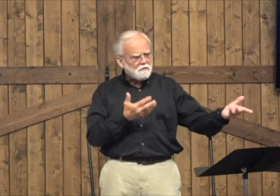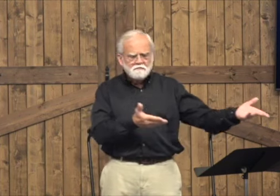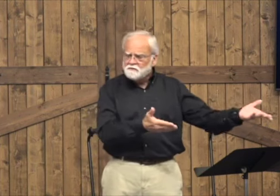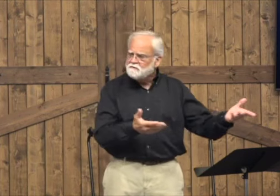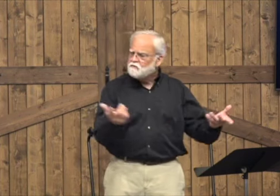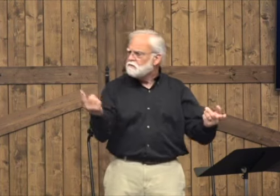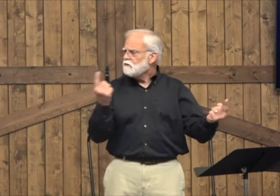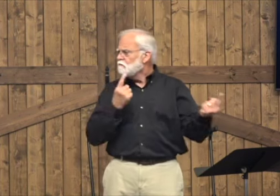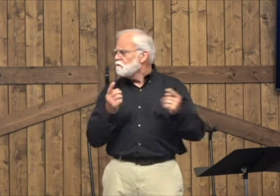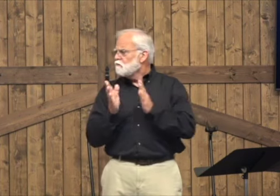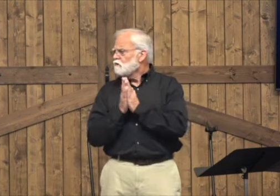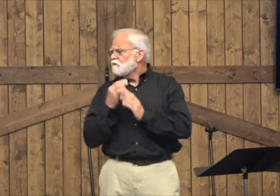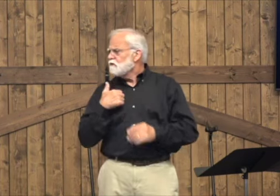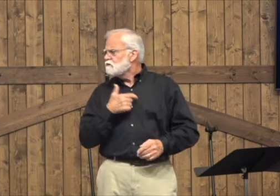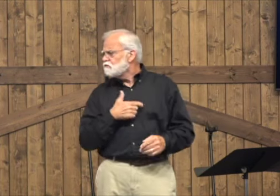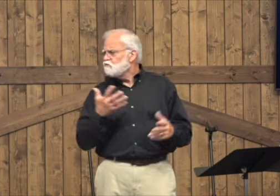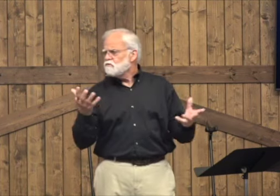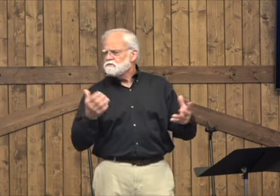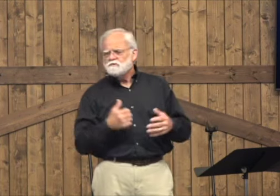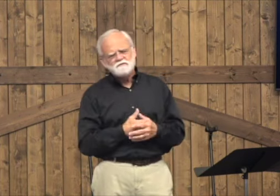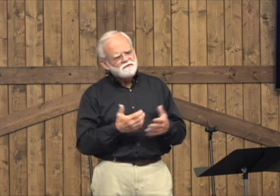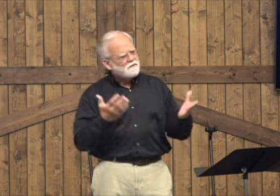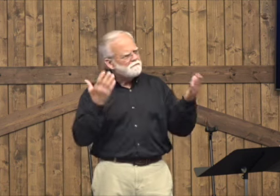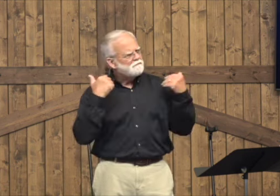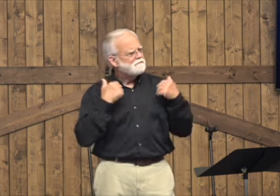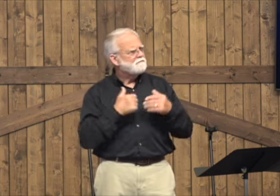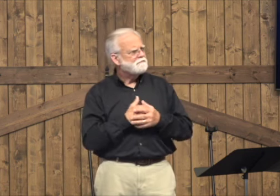You know, I'm here, Bob's here, there's others here that can pray with you.